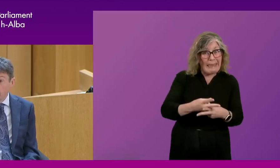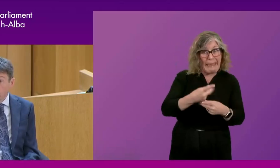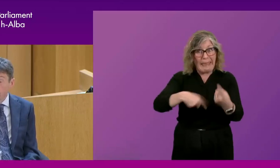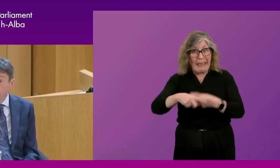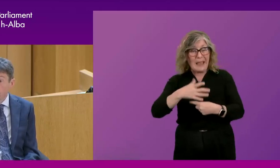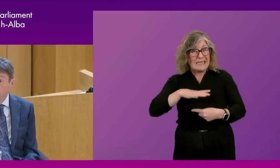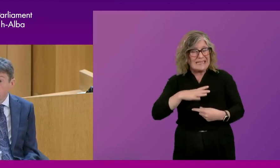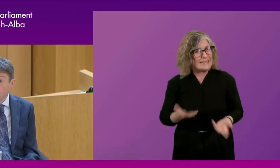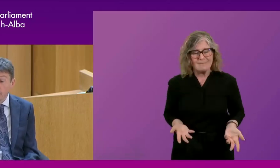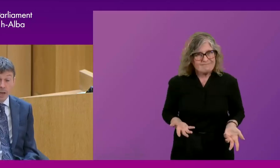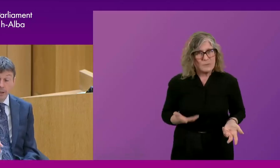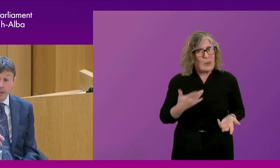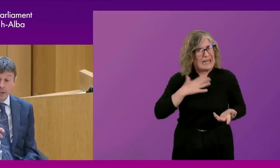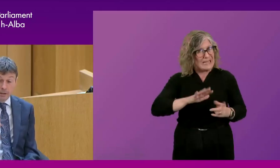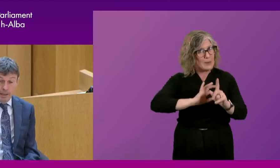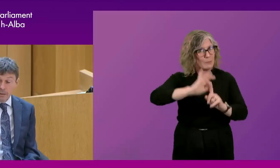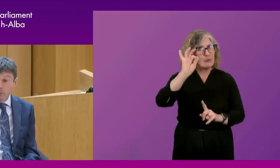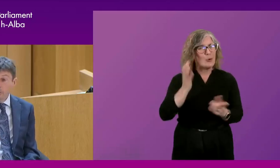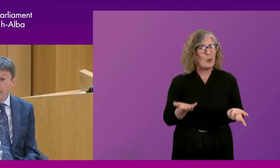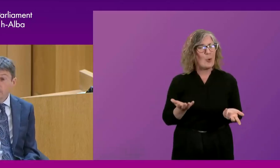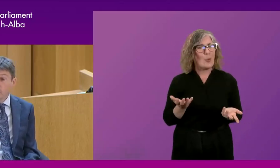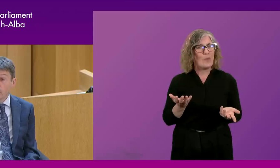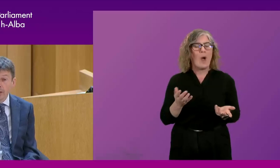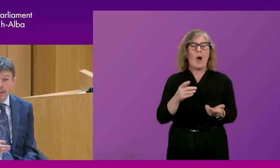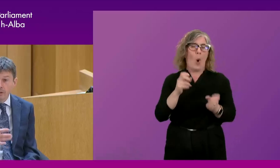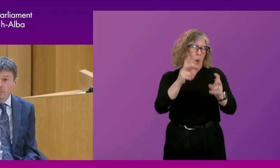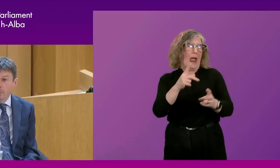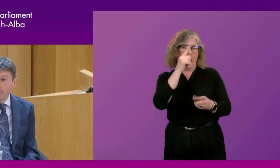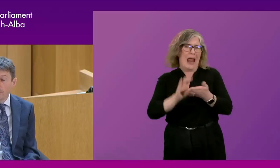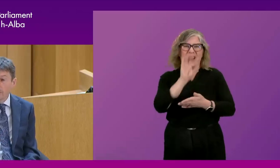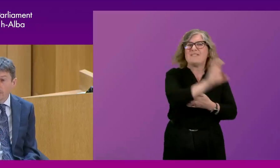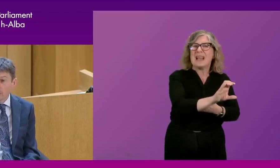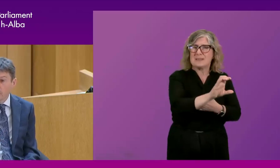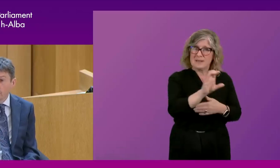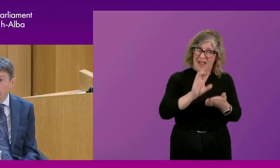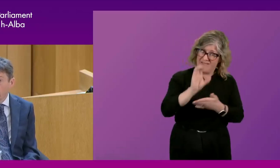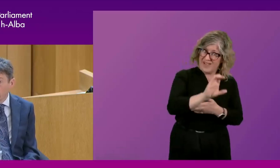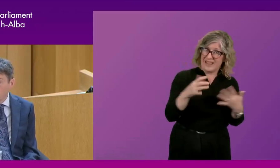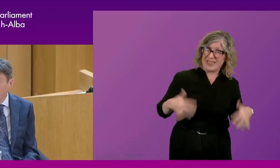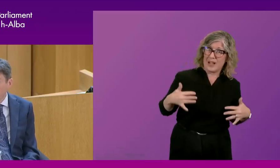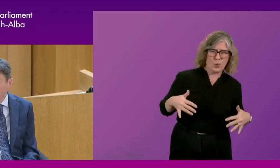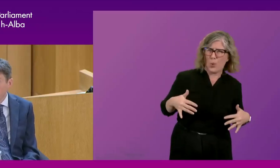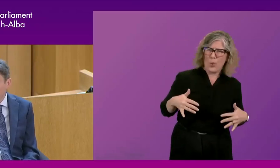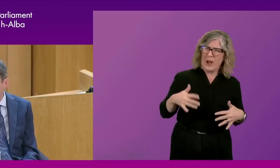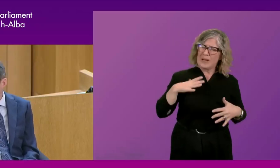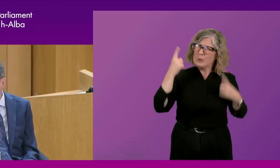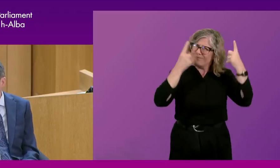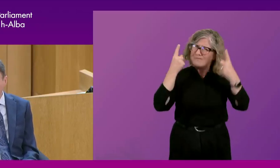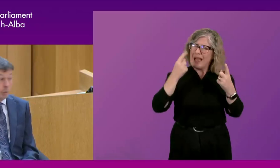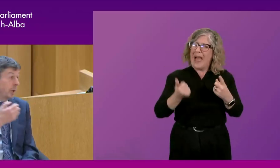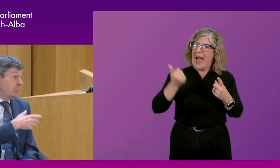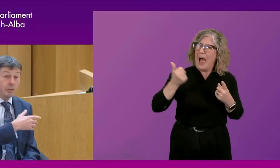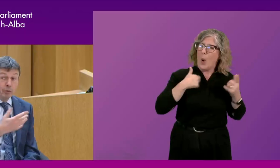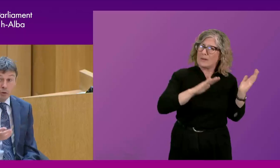we need to do something to improve it. And yes, we'll invest more, but it can't just be about investment. It's also about, surely, about the way we deliver and